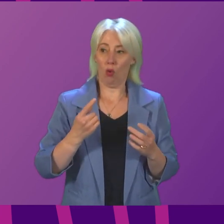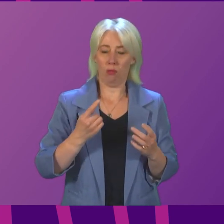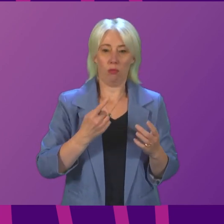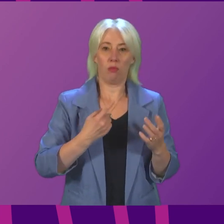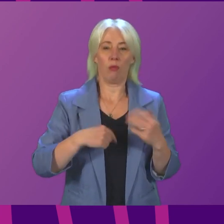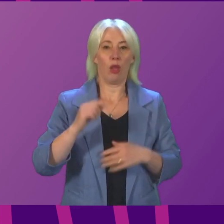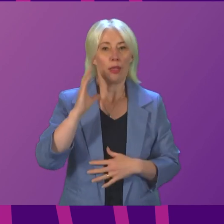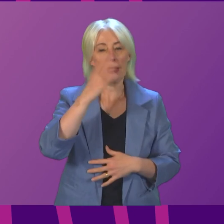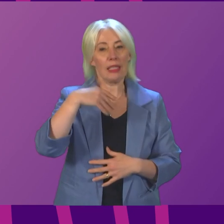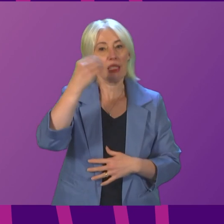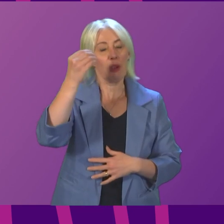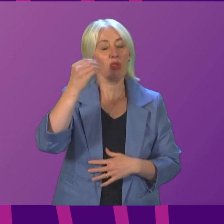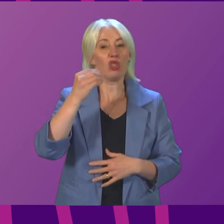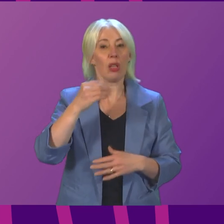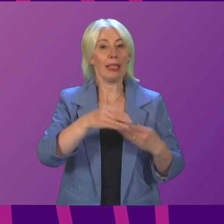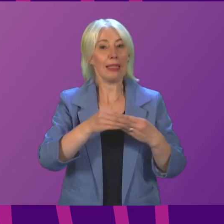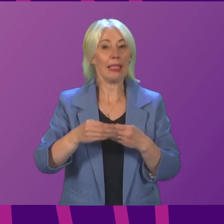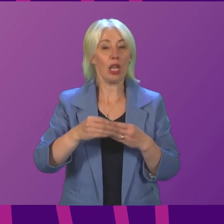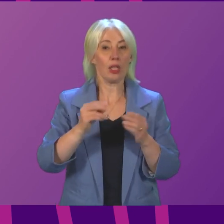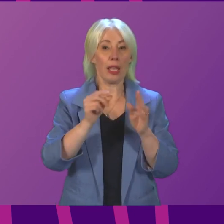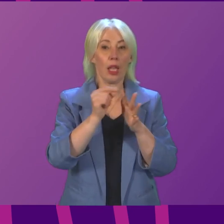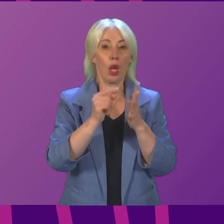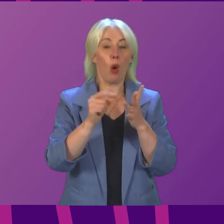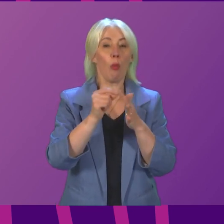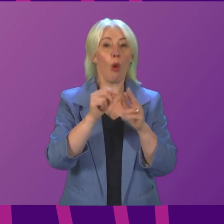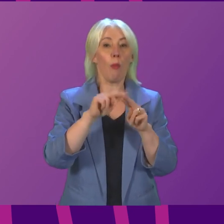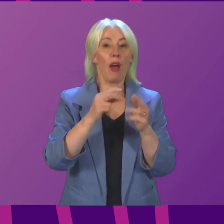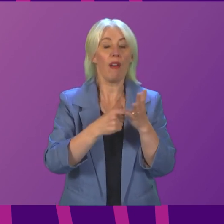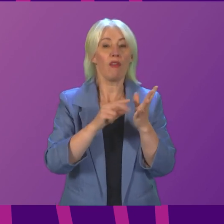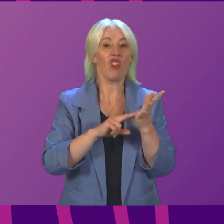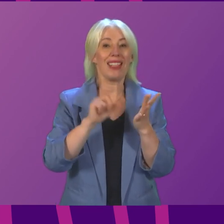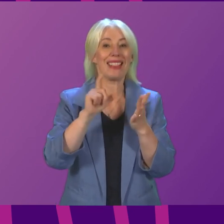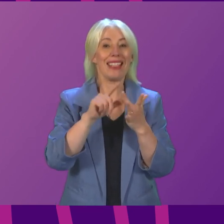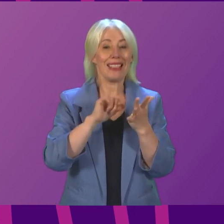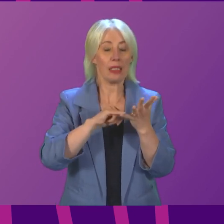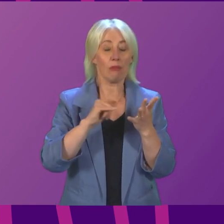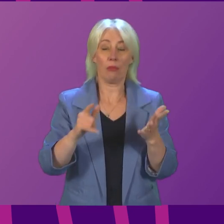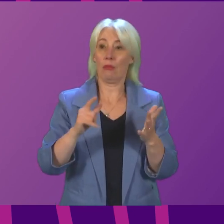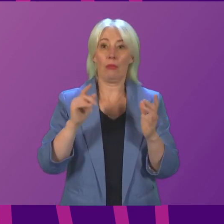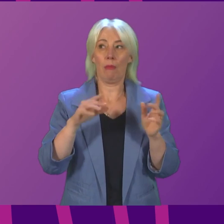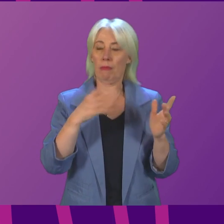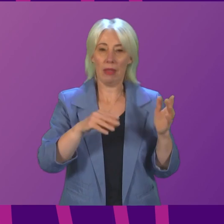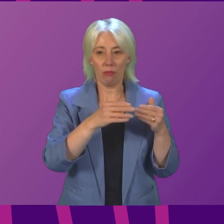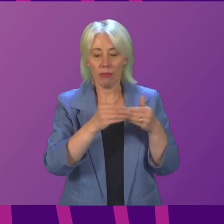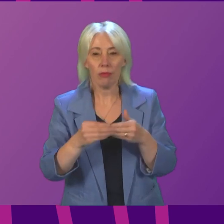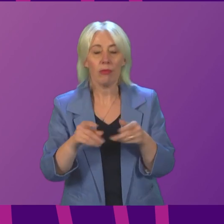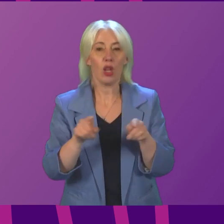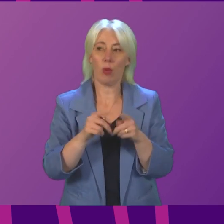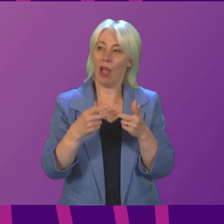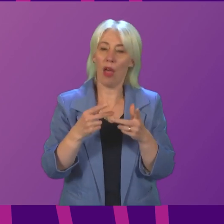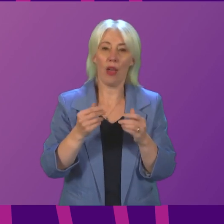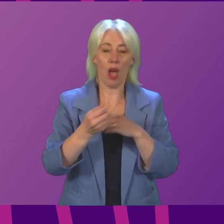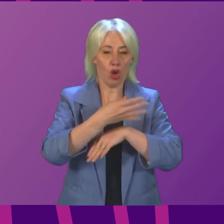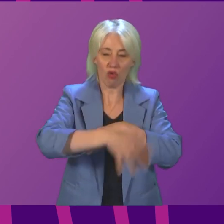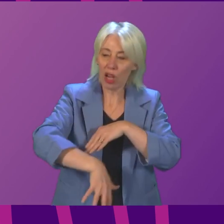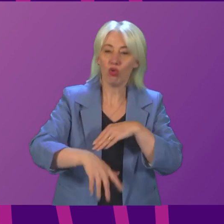by spiritual leaders like Pope Francis, and just as importantly by the 500 plus local grassroots congregations